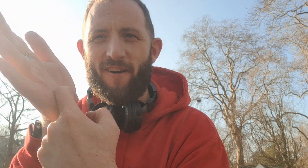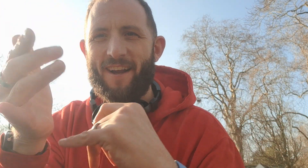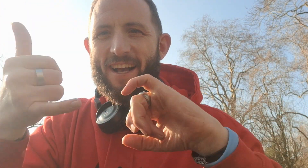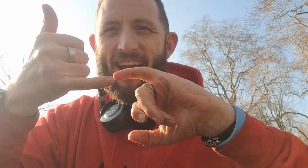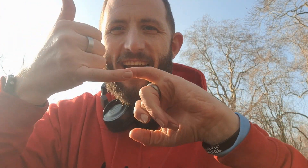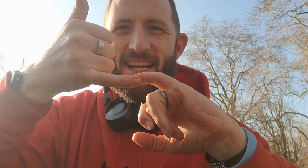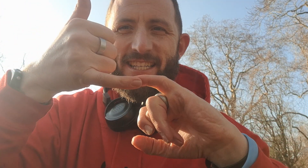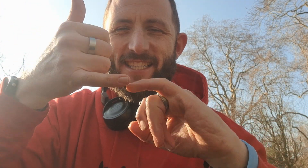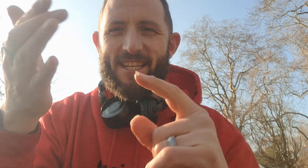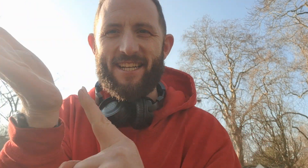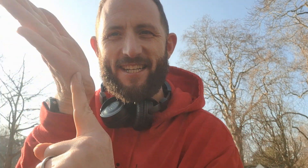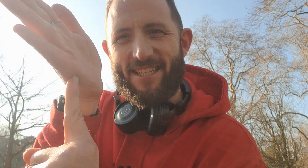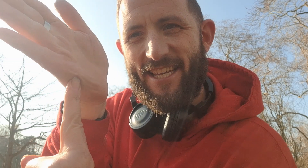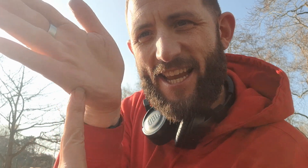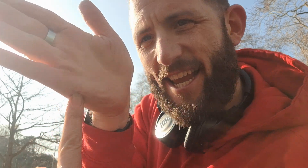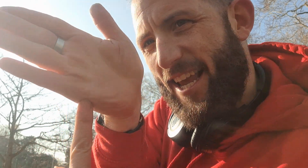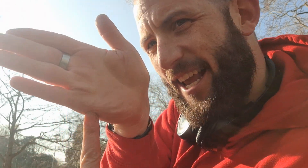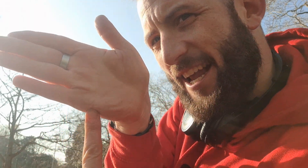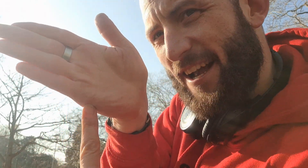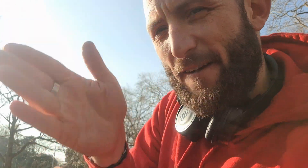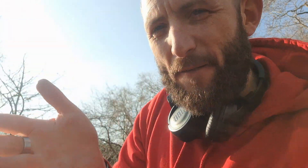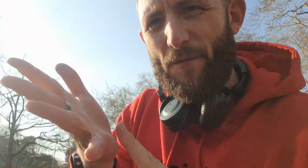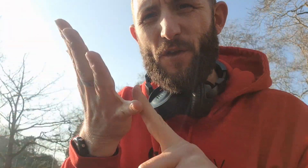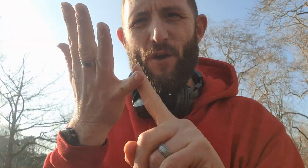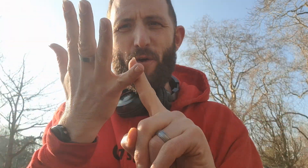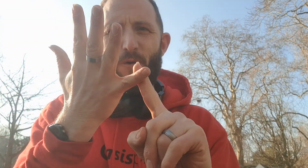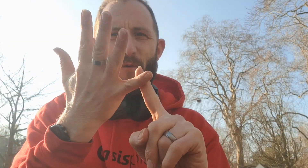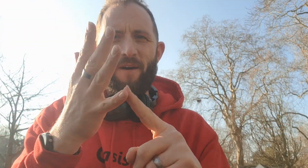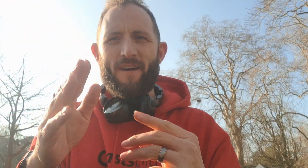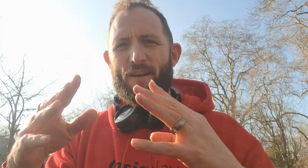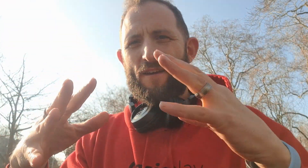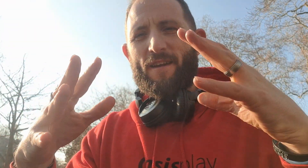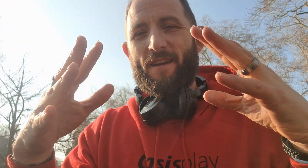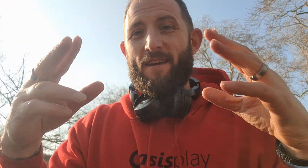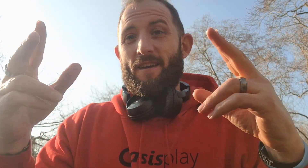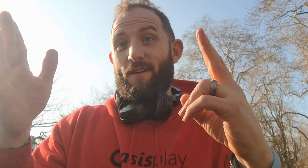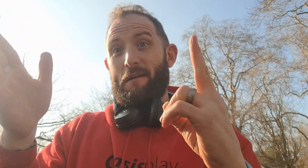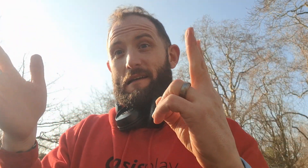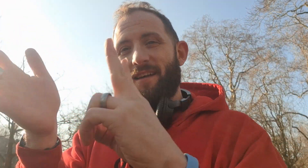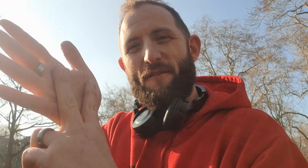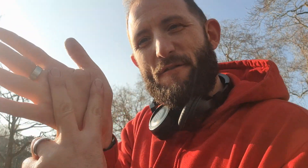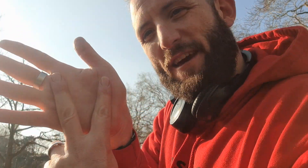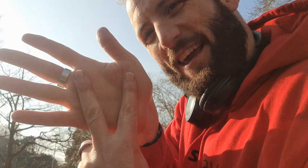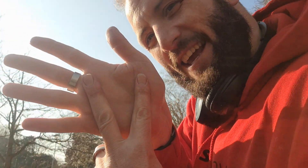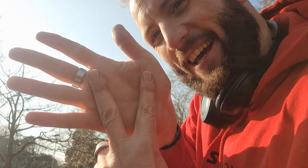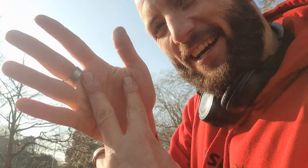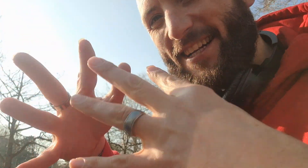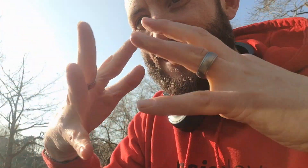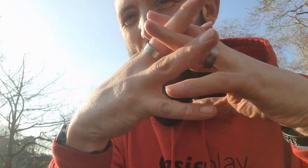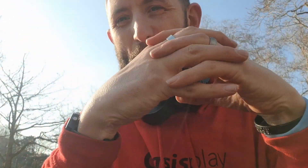S T U V W